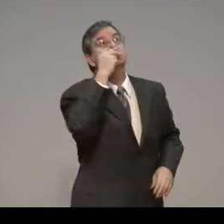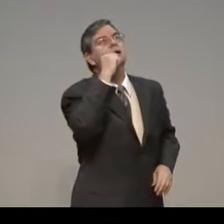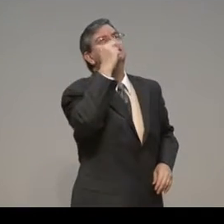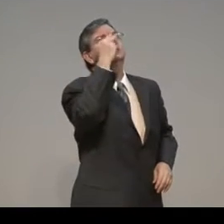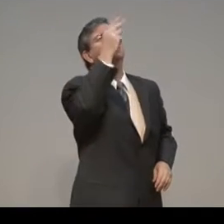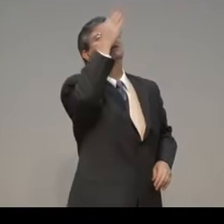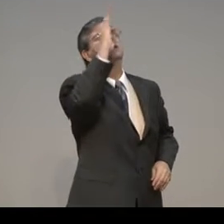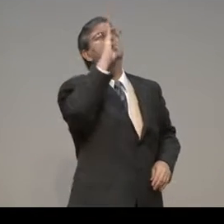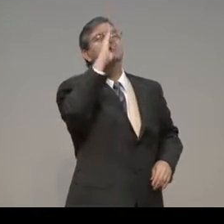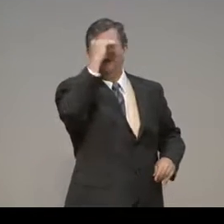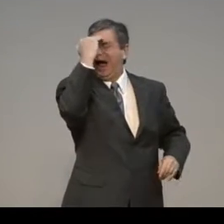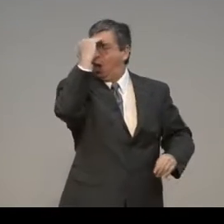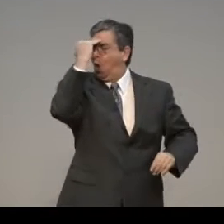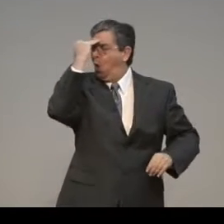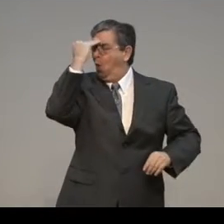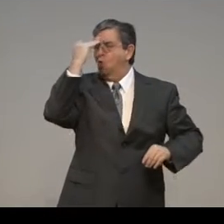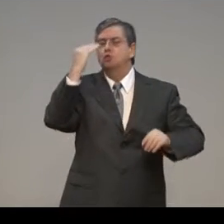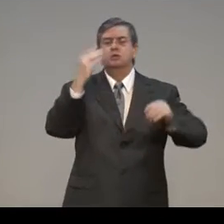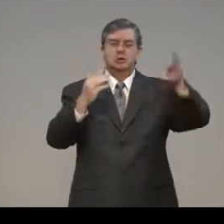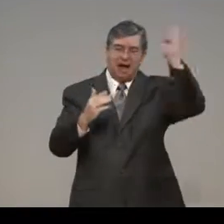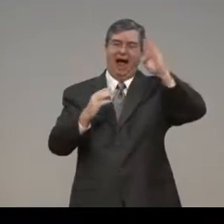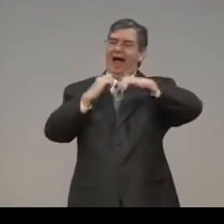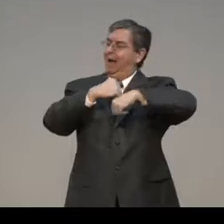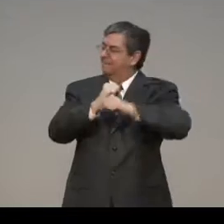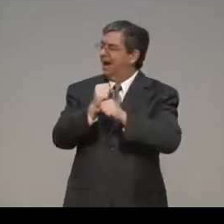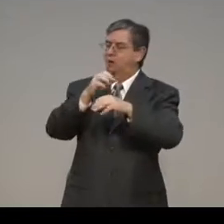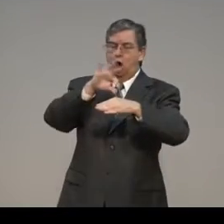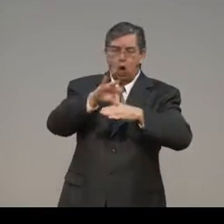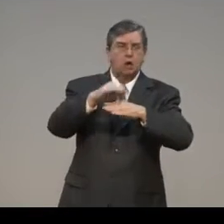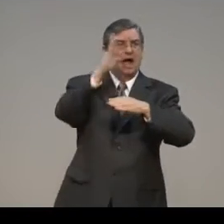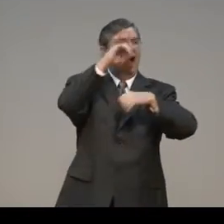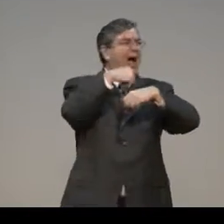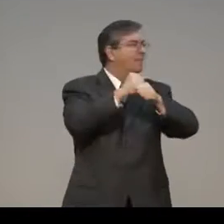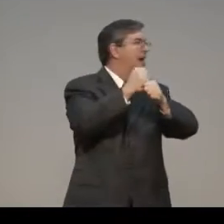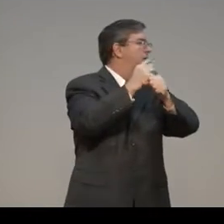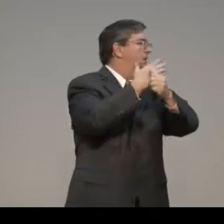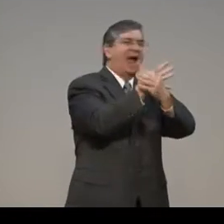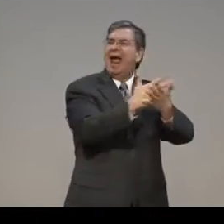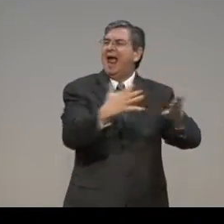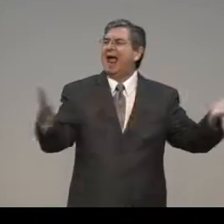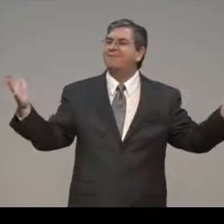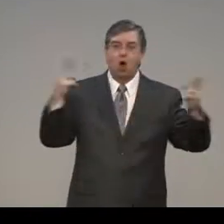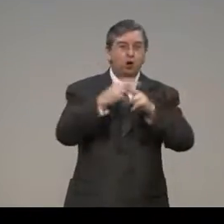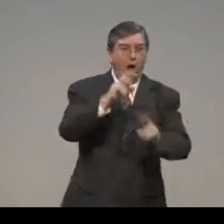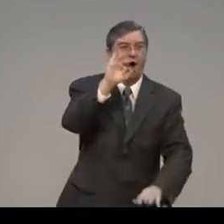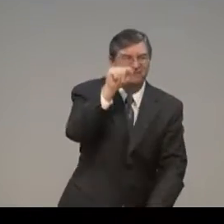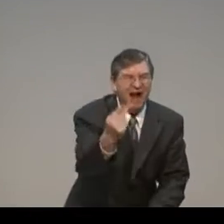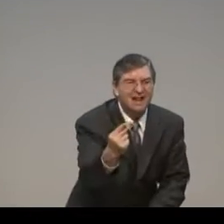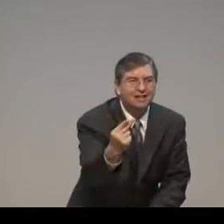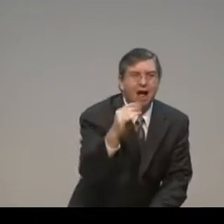without seeing. If you're aware that there is a God. You know that he created the heavens and the